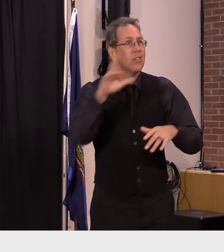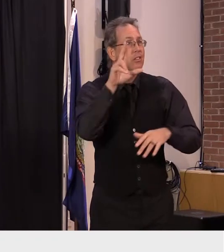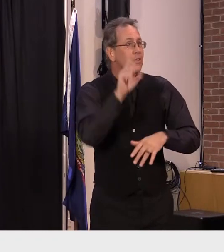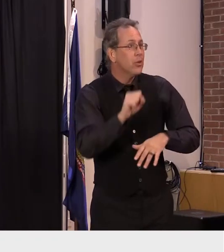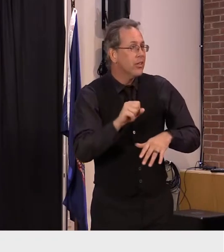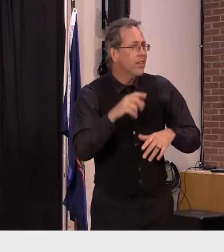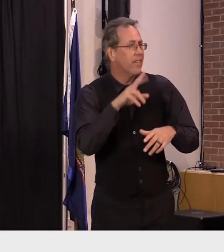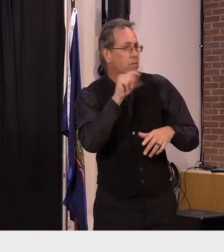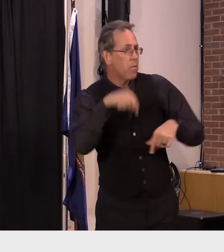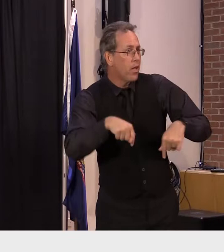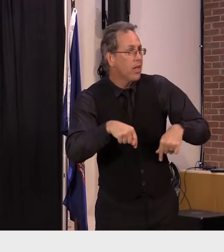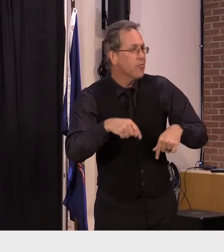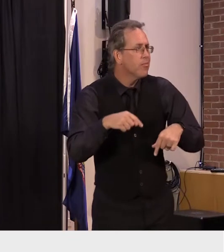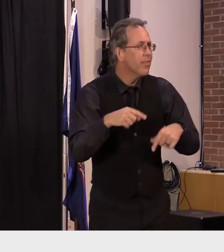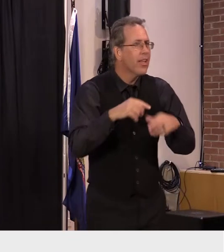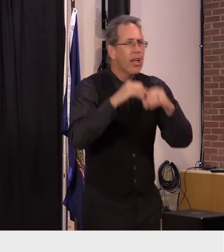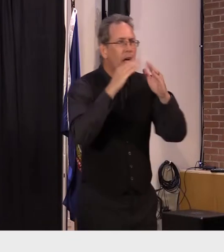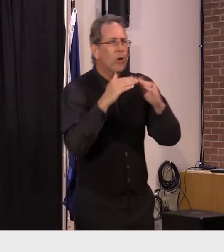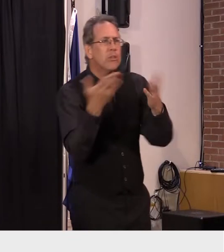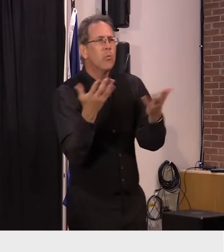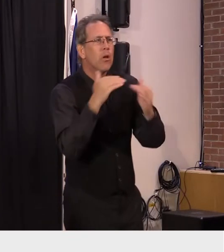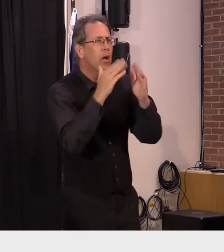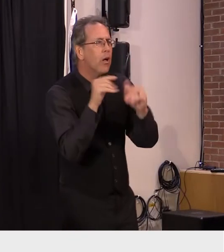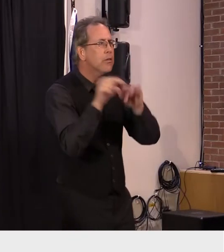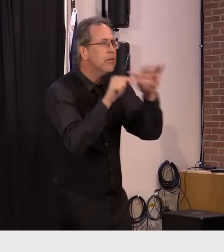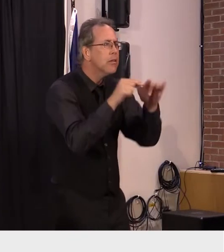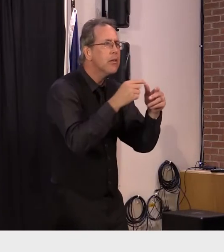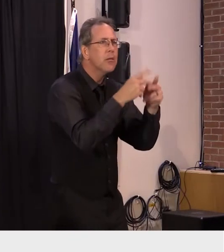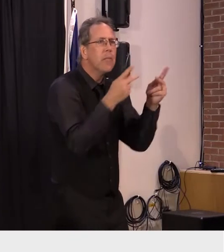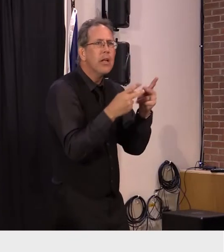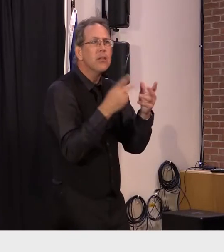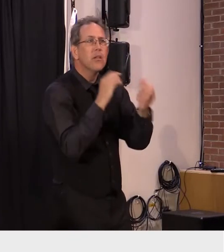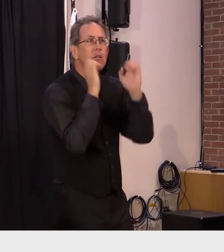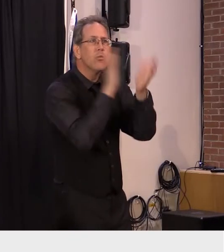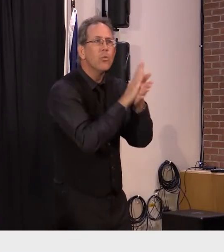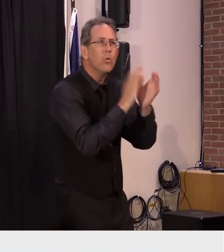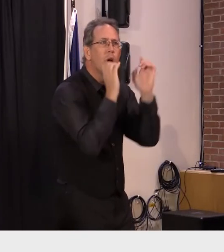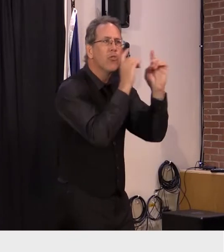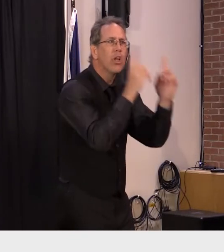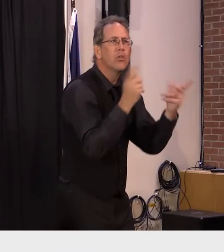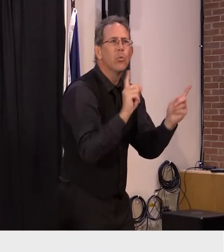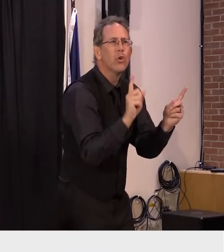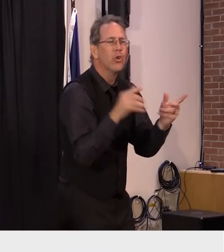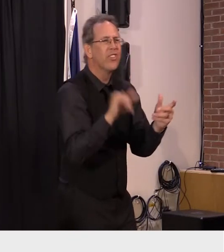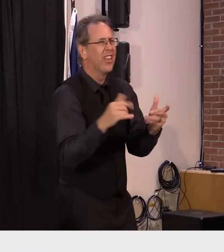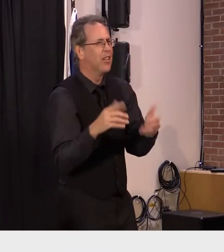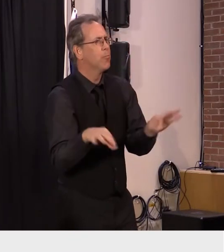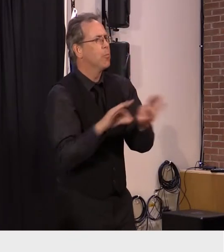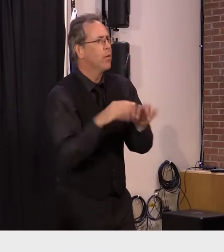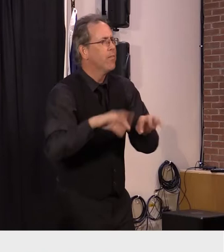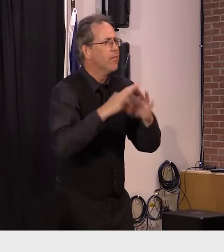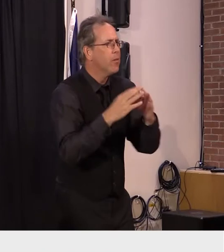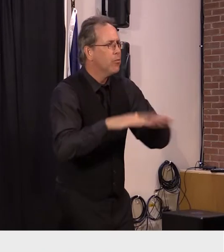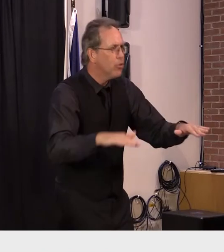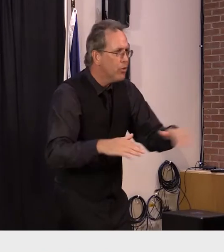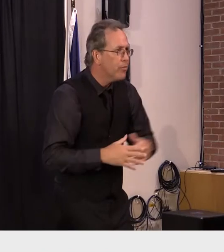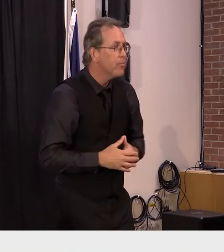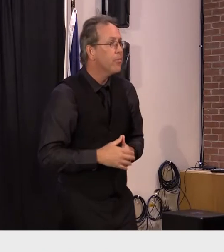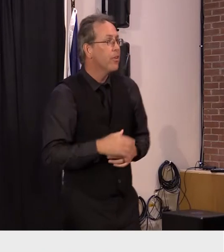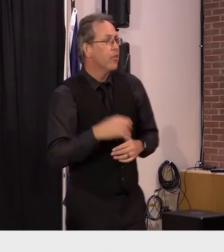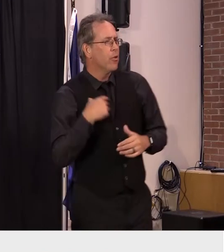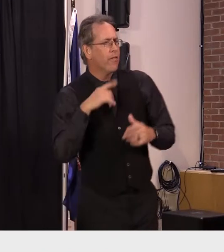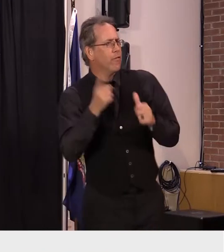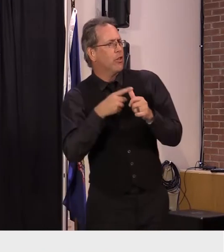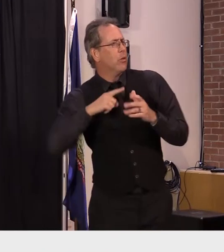housing insecurity to start what we know is that we what we measure is what we will prioritize